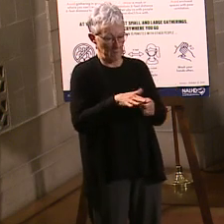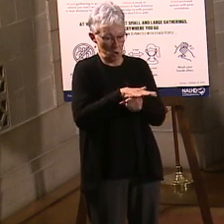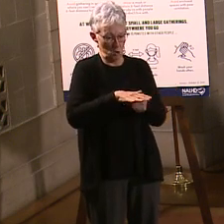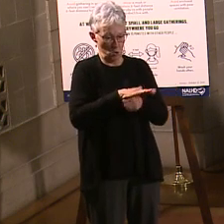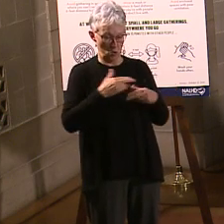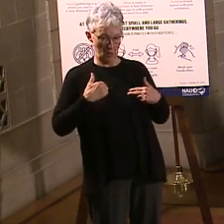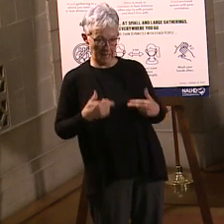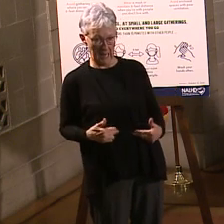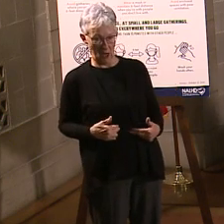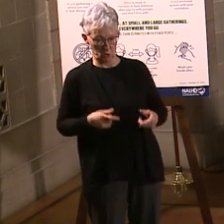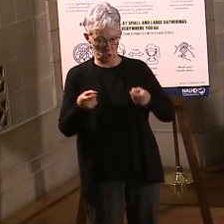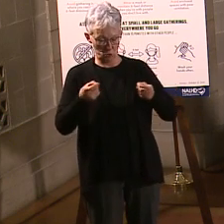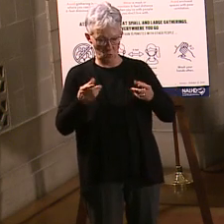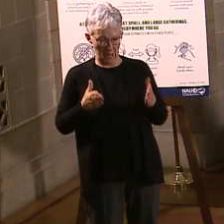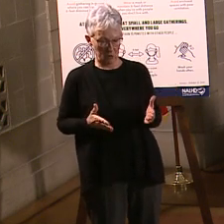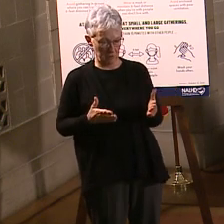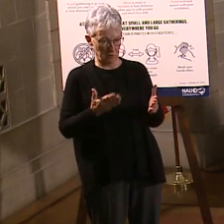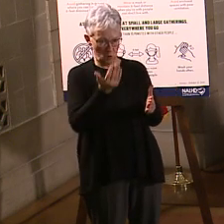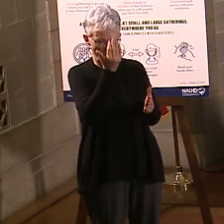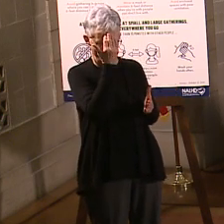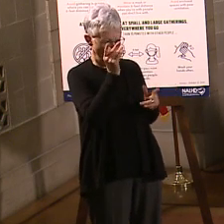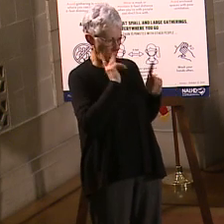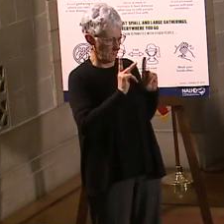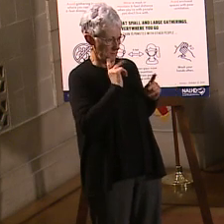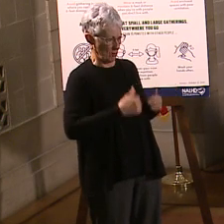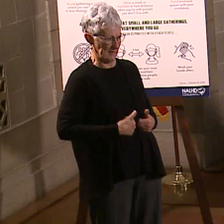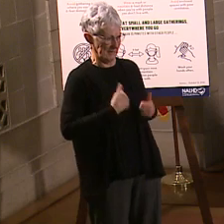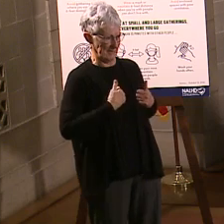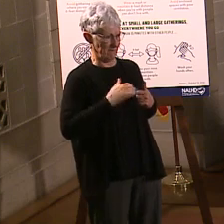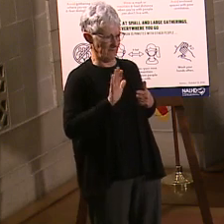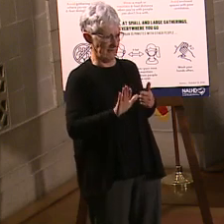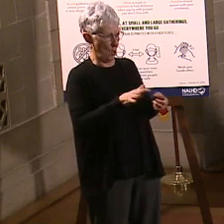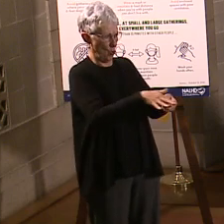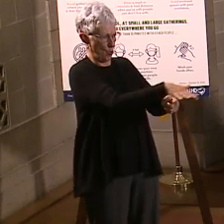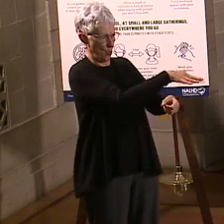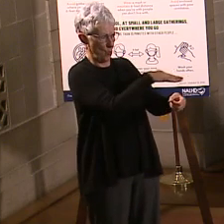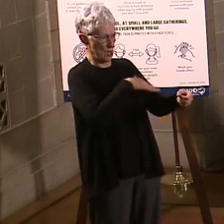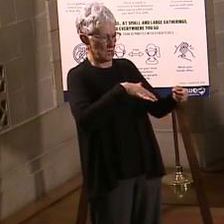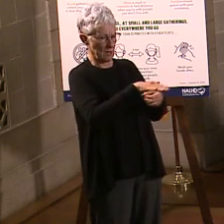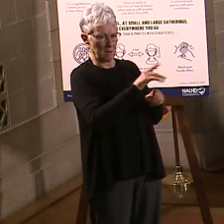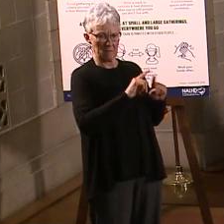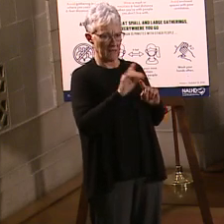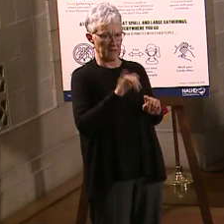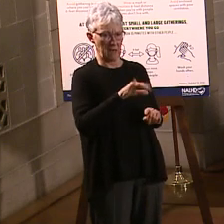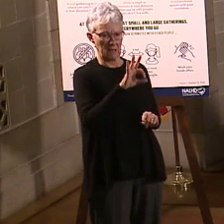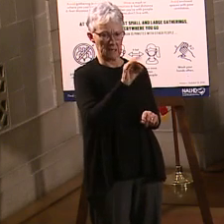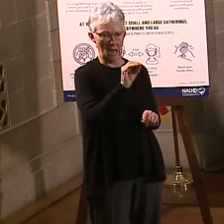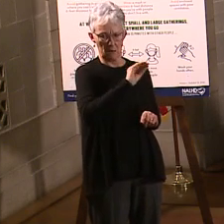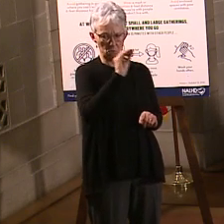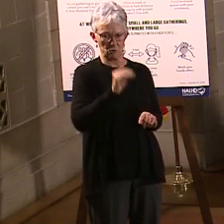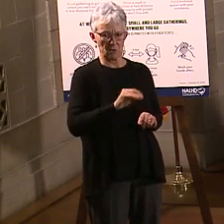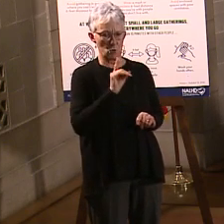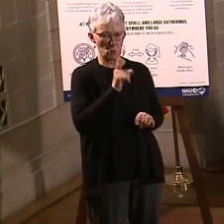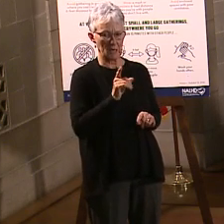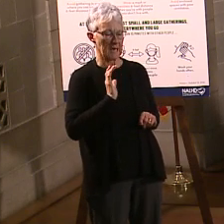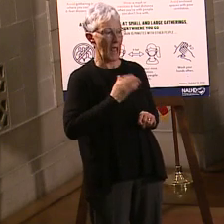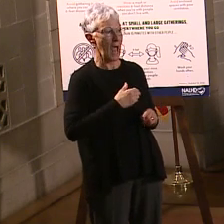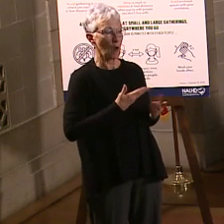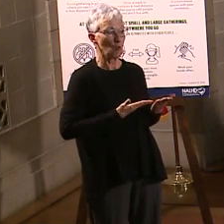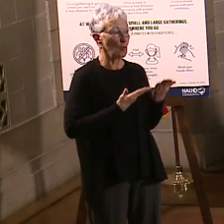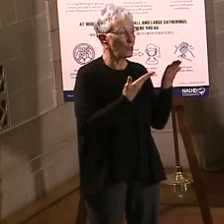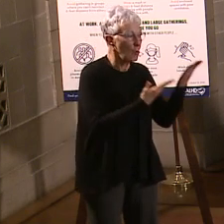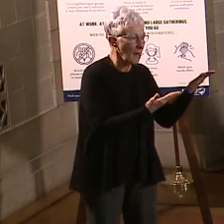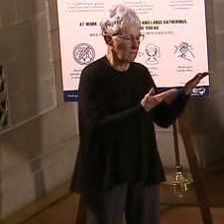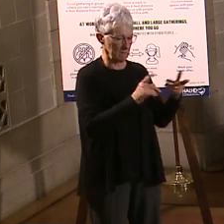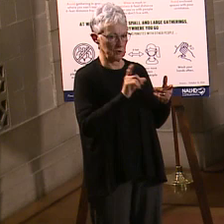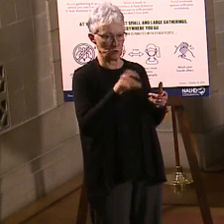groups in those populations, but it's not required. The 90% is really a guideline to really emphasize on the 65 year